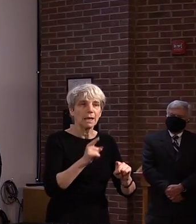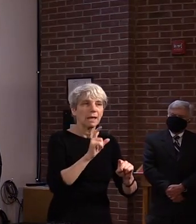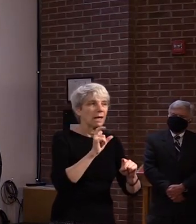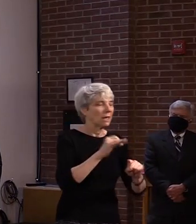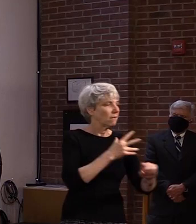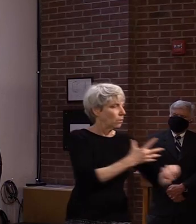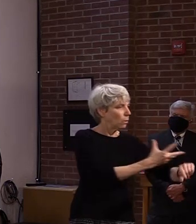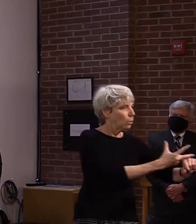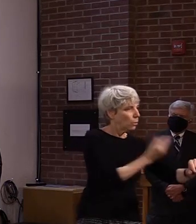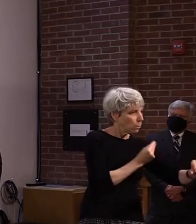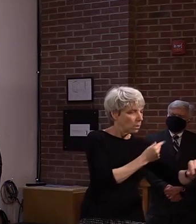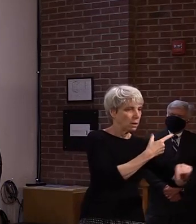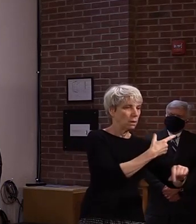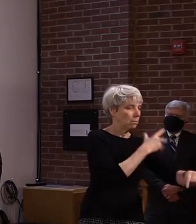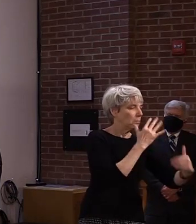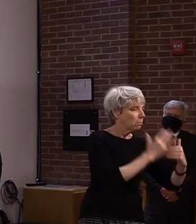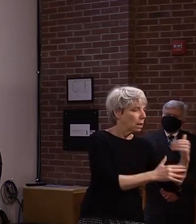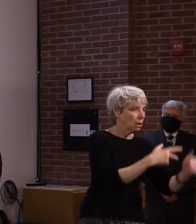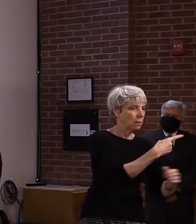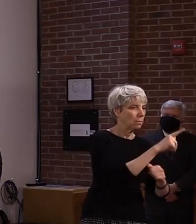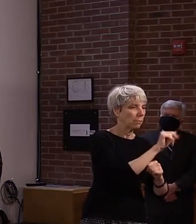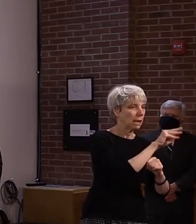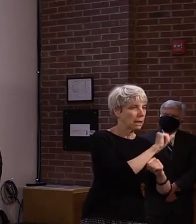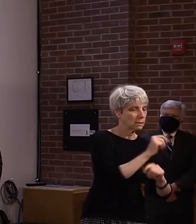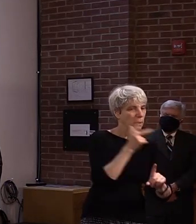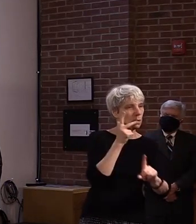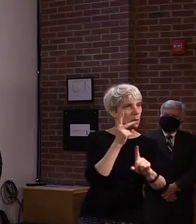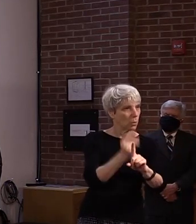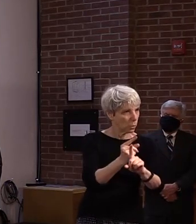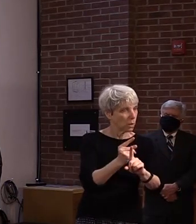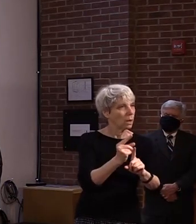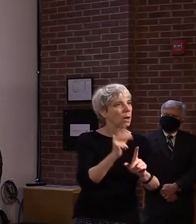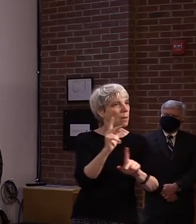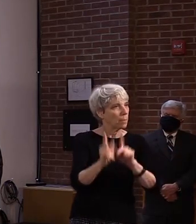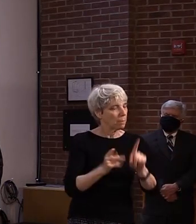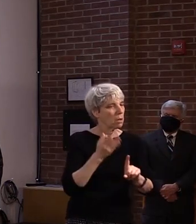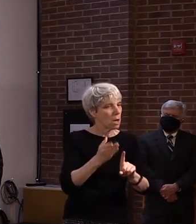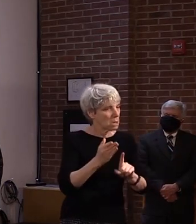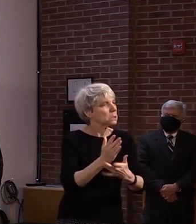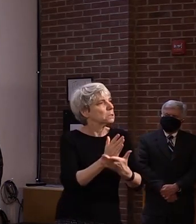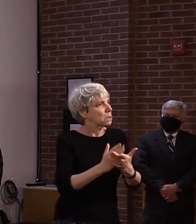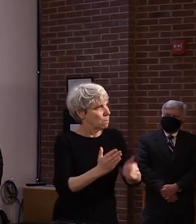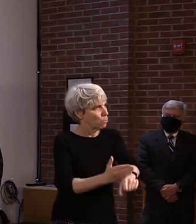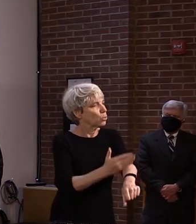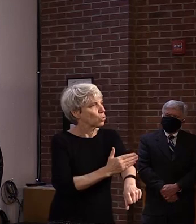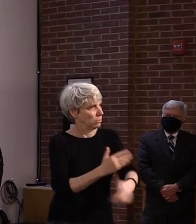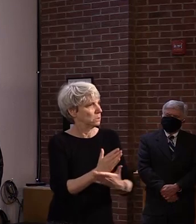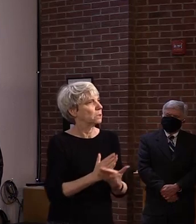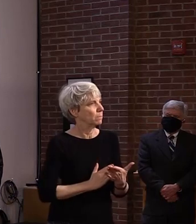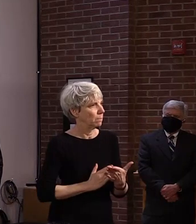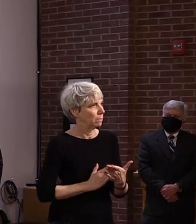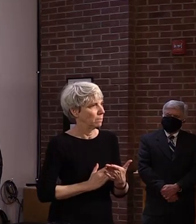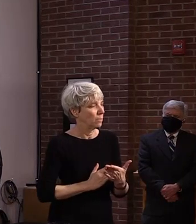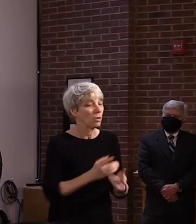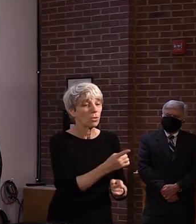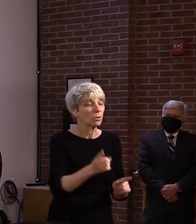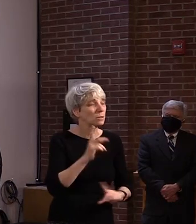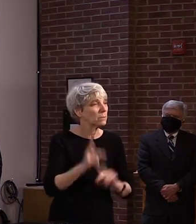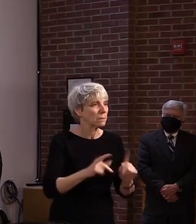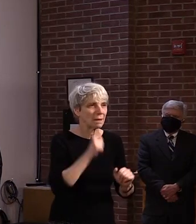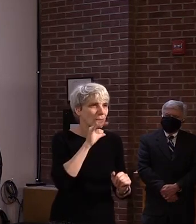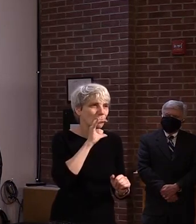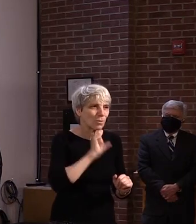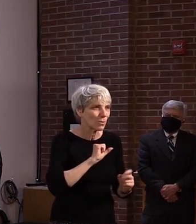this applied to a subset of patients who were not elderly, not on ventilators,